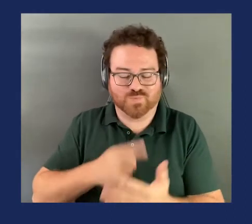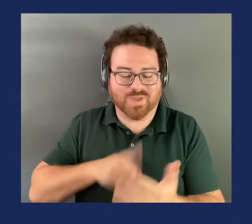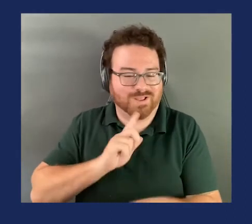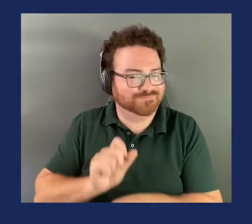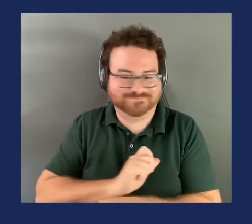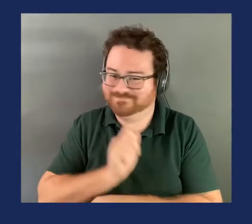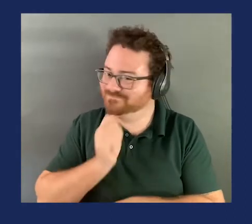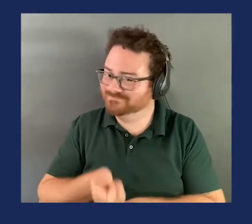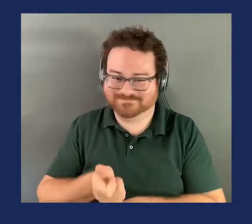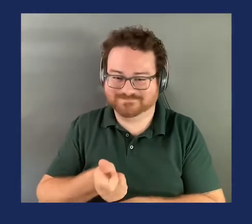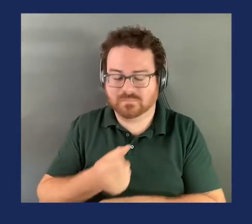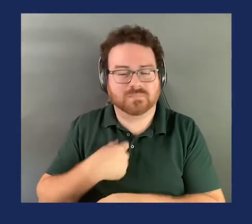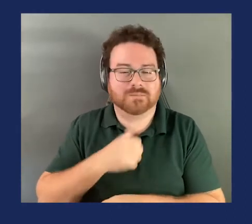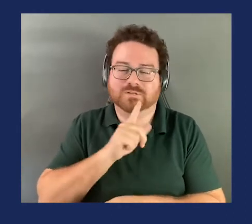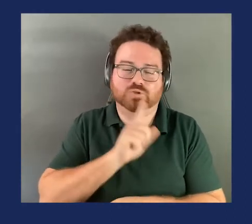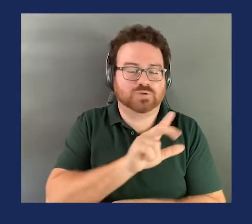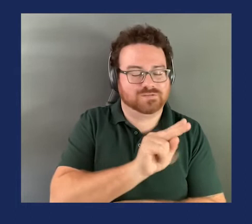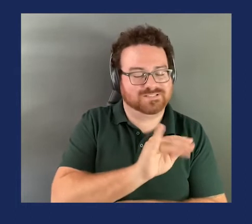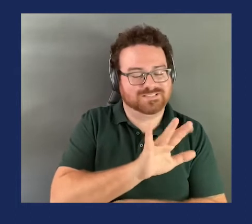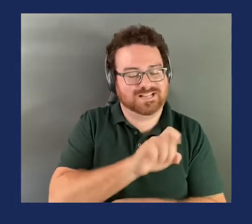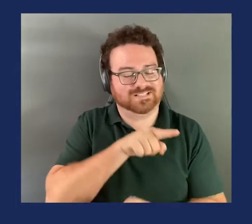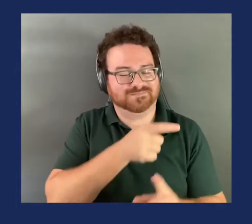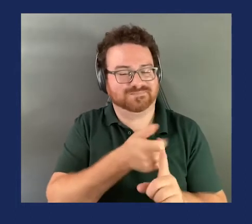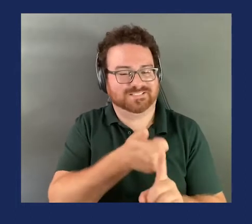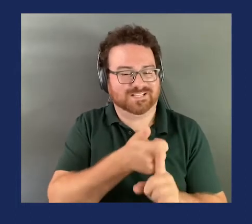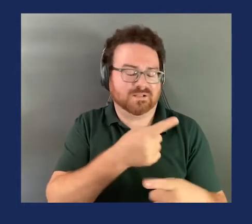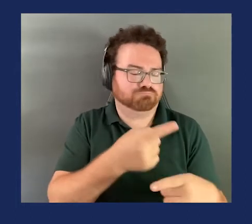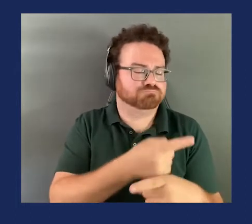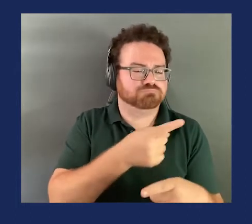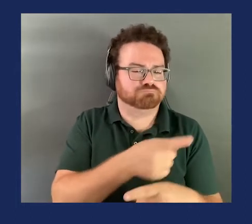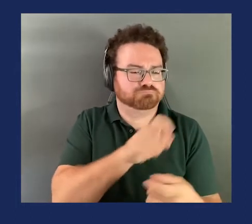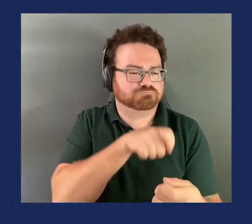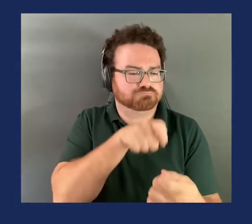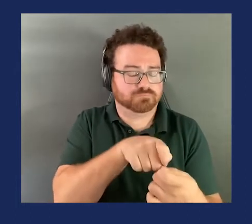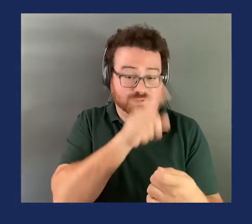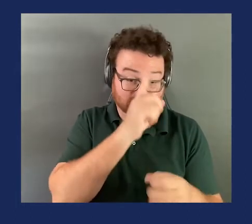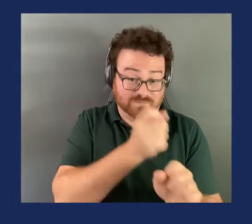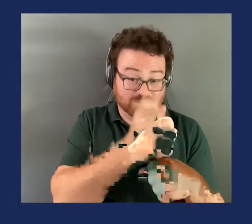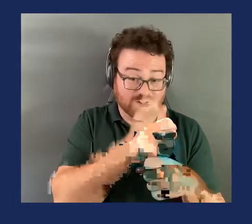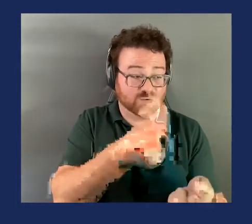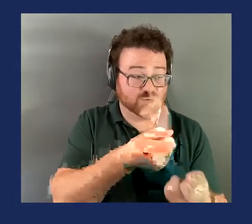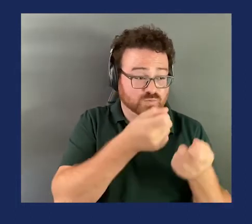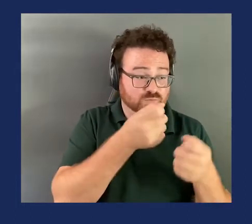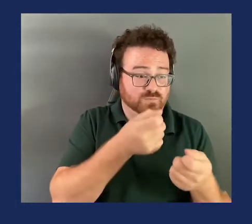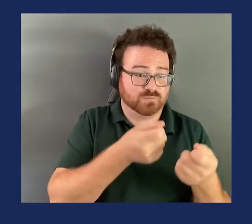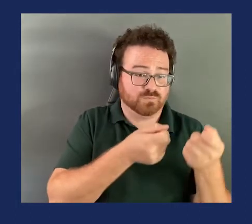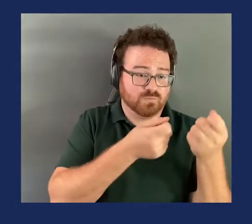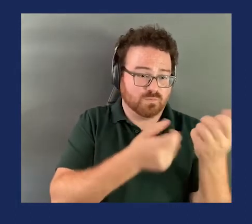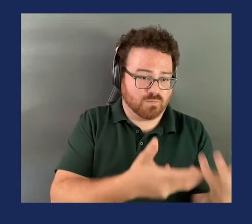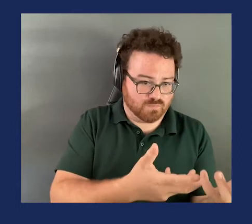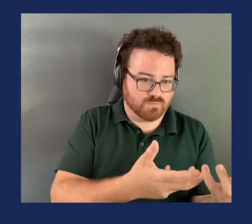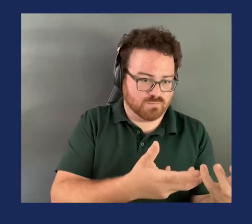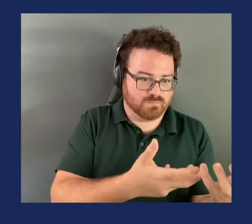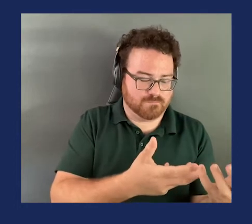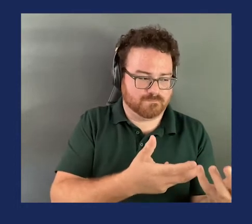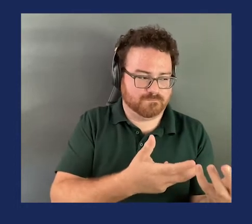accurate as it needs to be to make a causal connection between problems that we see with any product, including